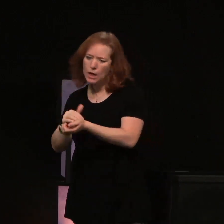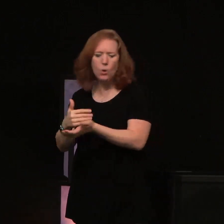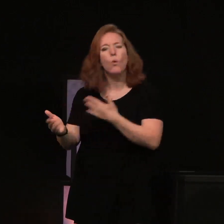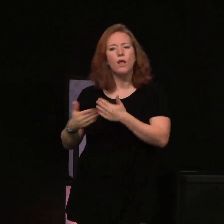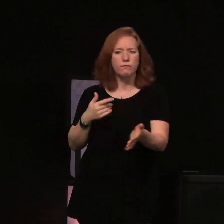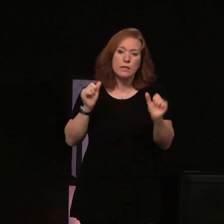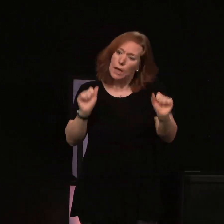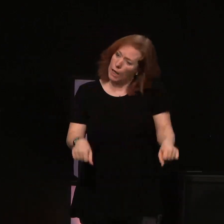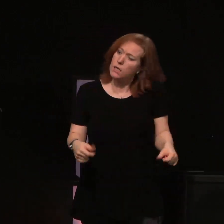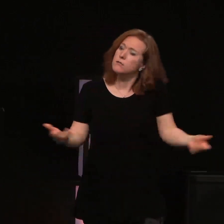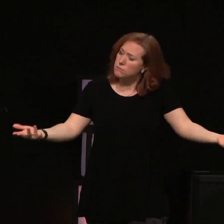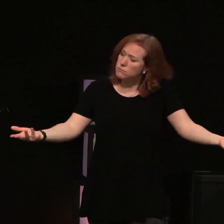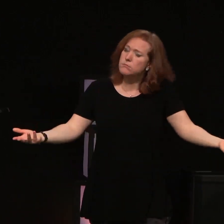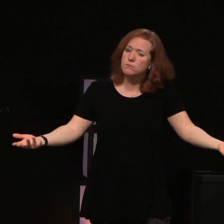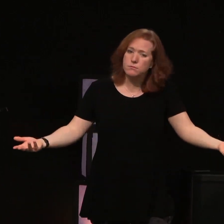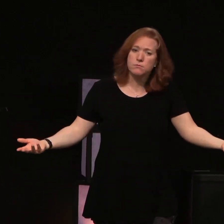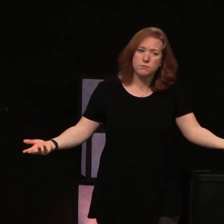whatever.